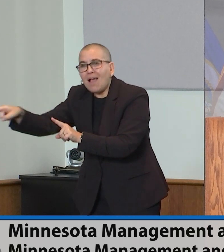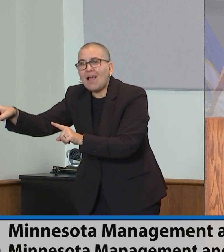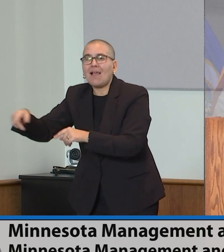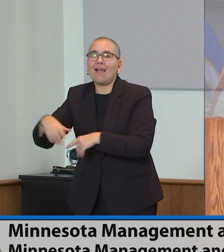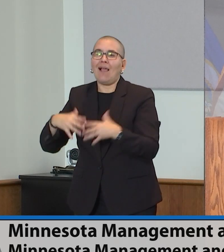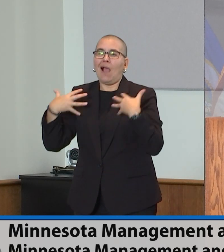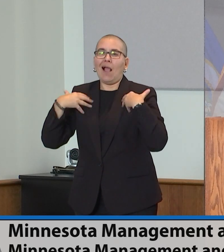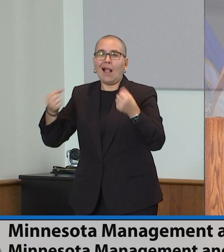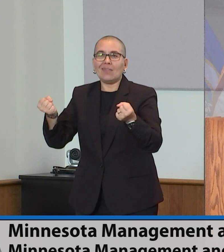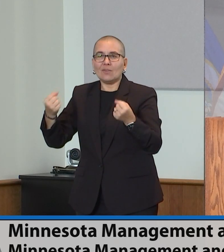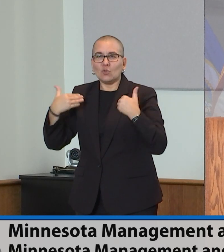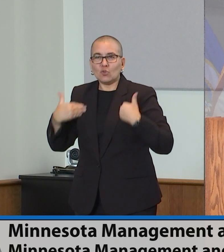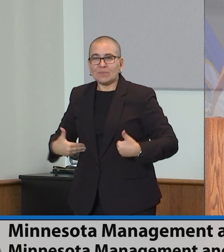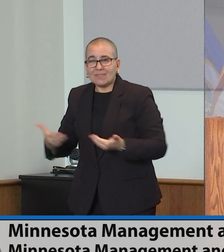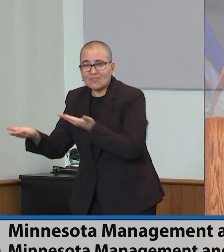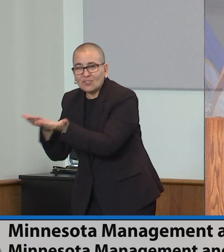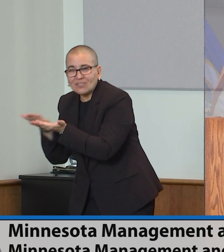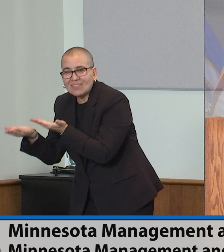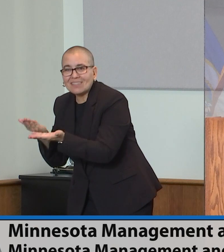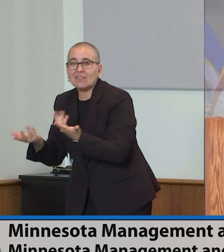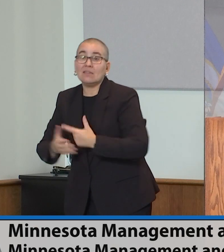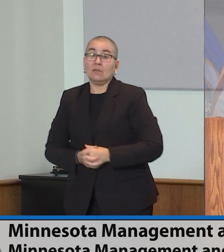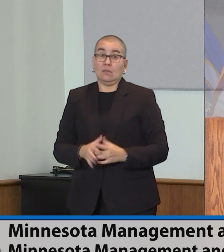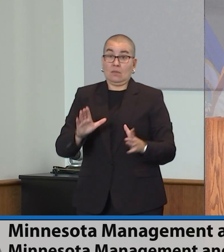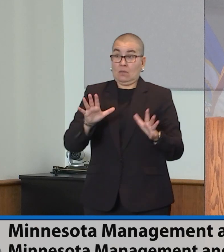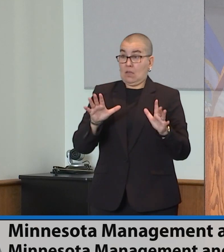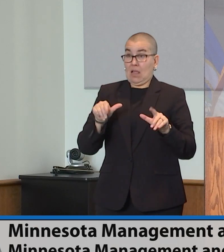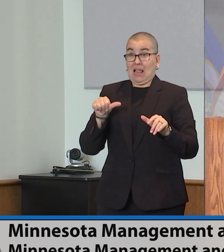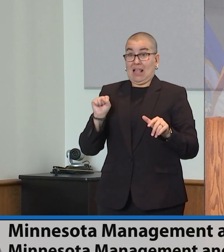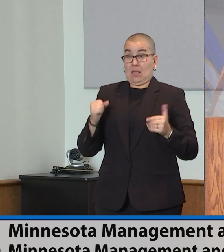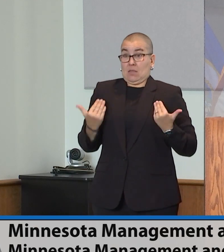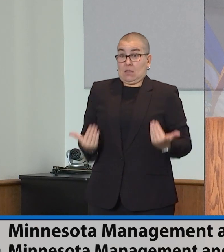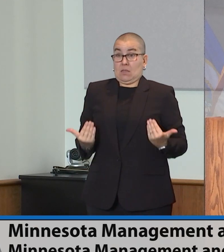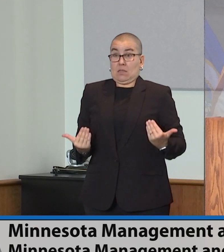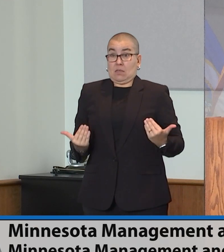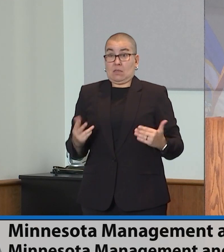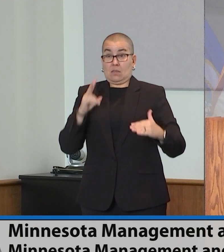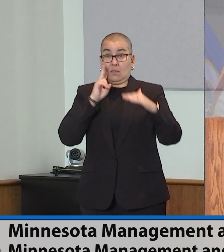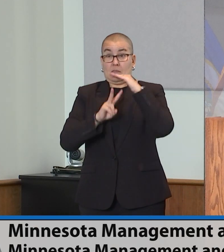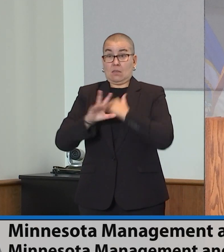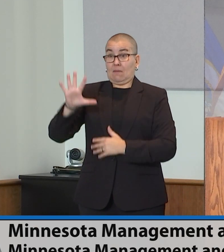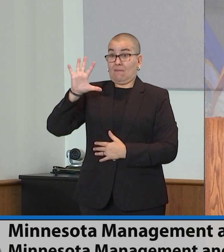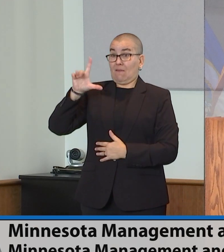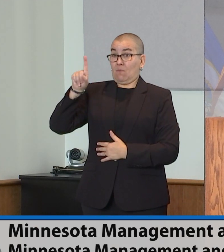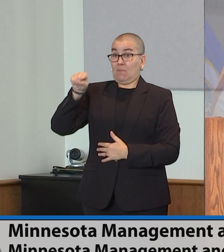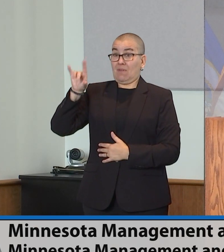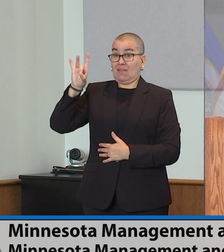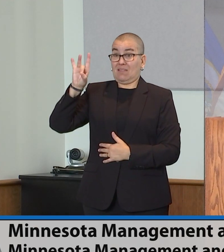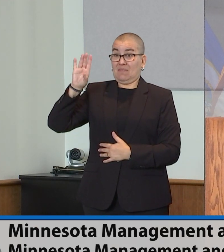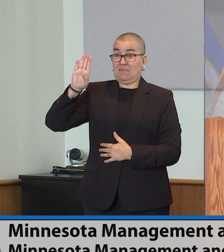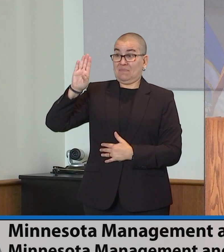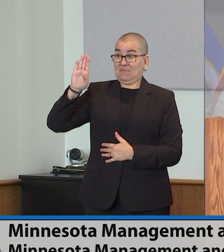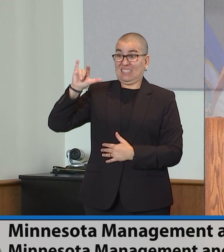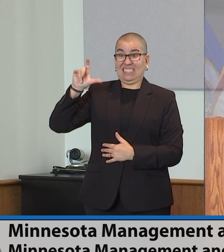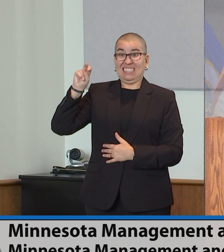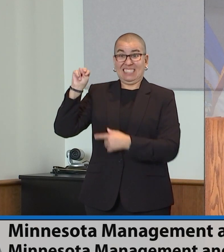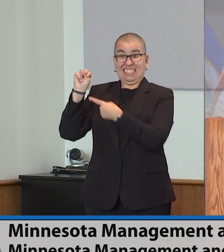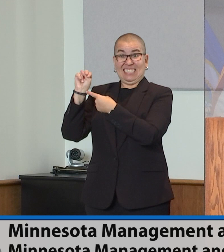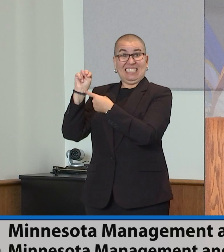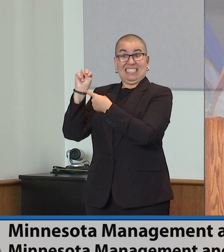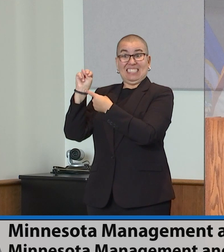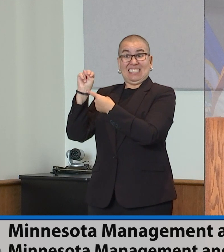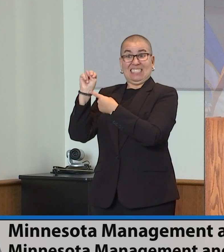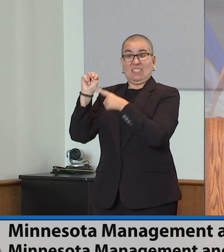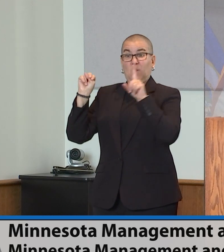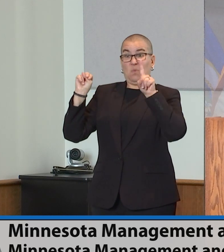So in the current biennium, total spending is forecast to be $51.8 billion or about $1.5 billion lower